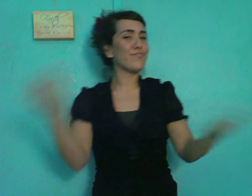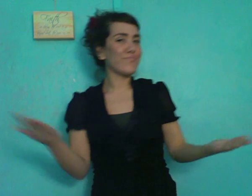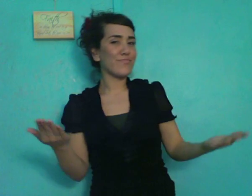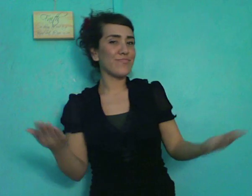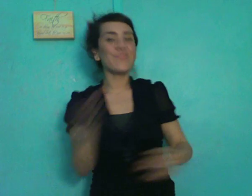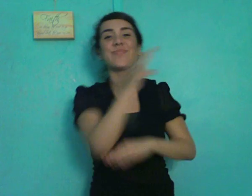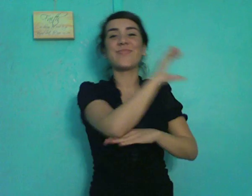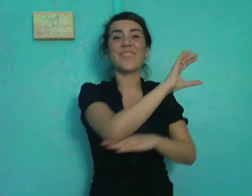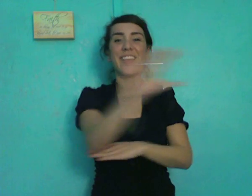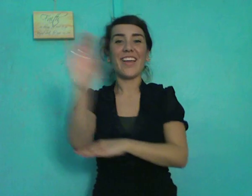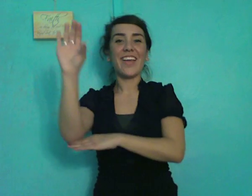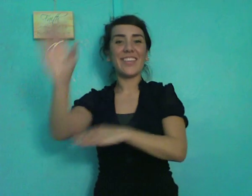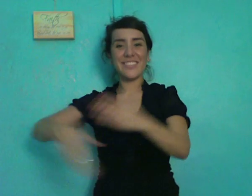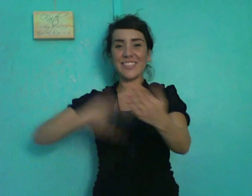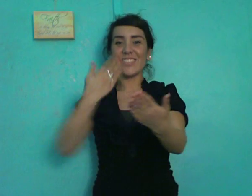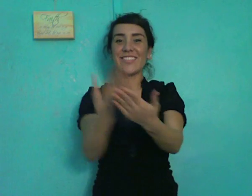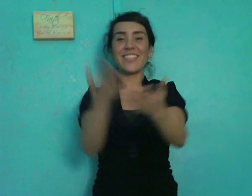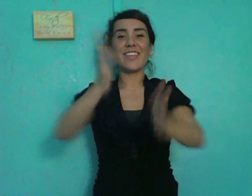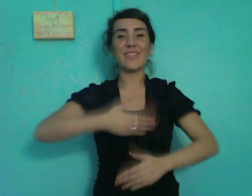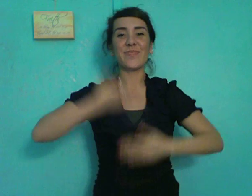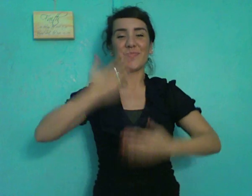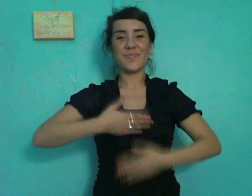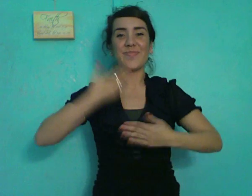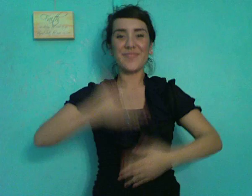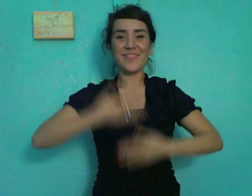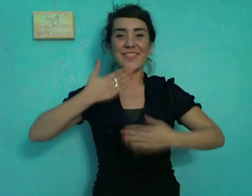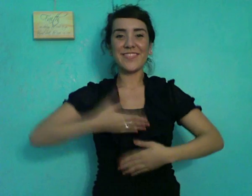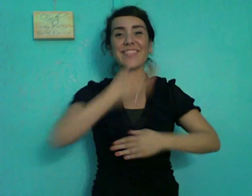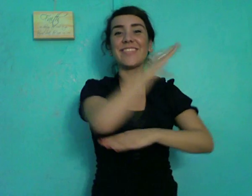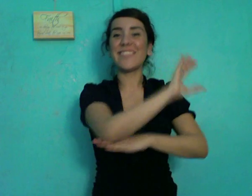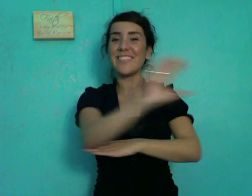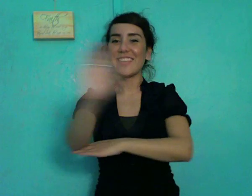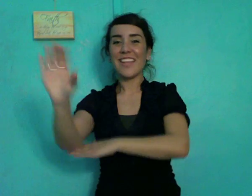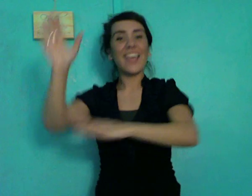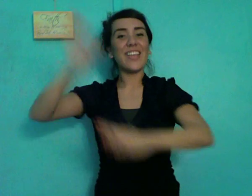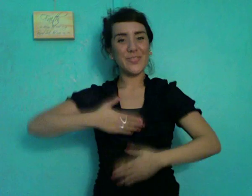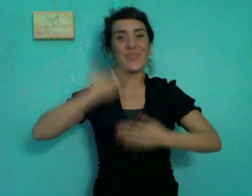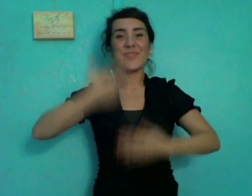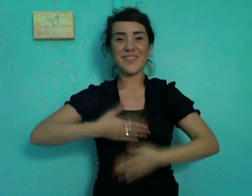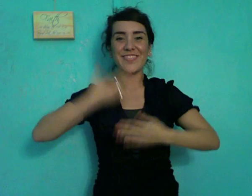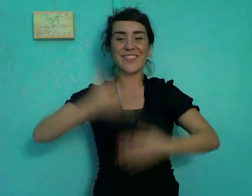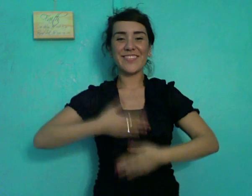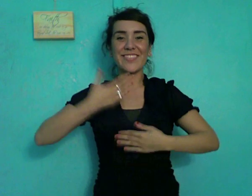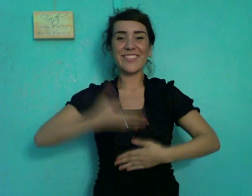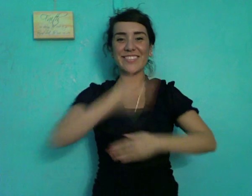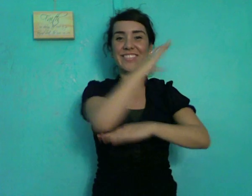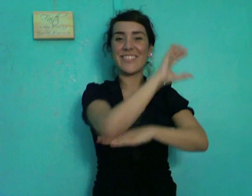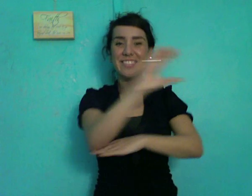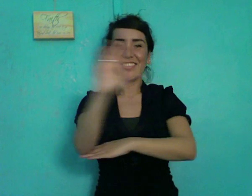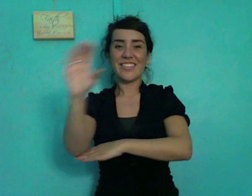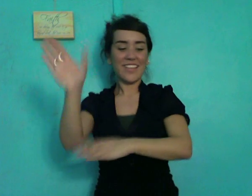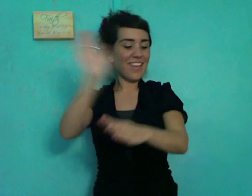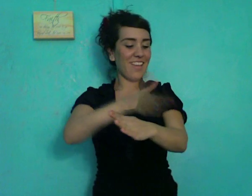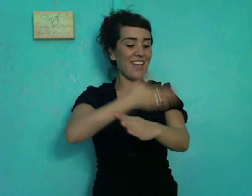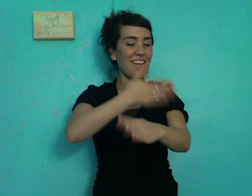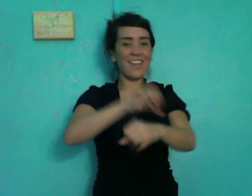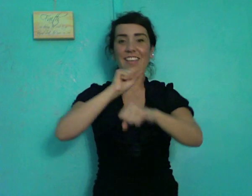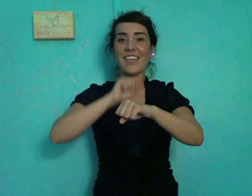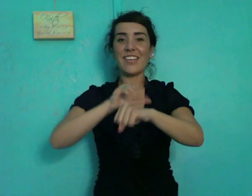songs of the cheer. Christmas is here, merry merry merry merry Christmas, merry merry merry merry Christmas. All love is